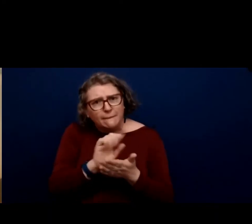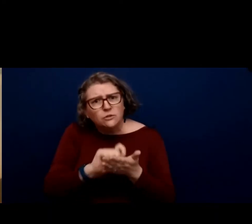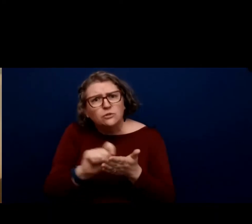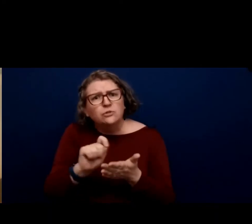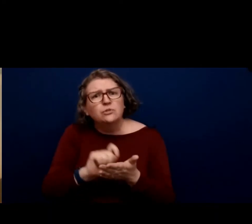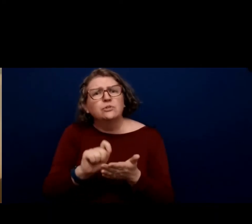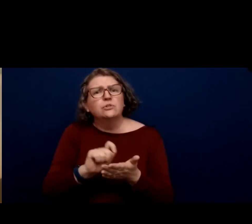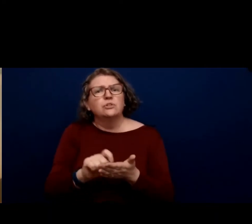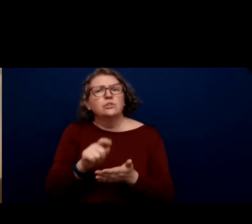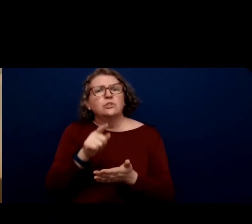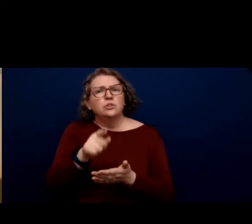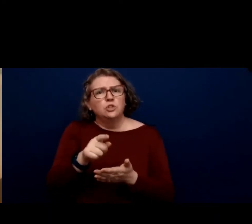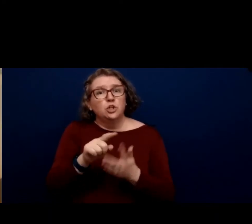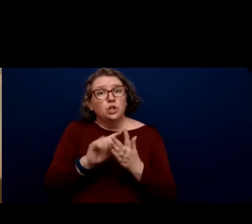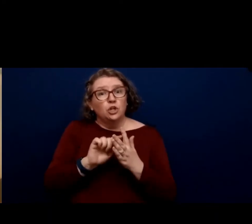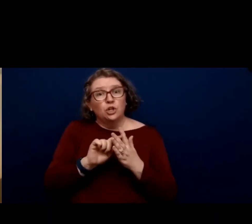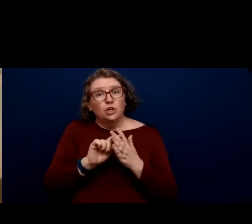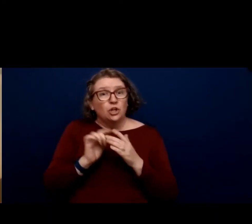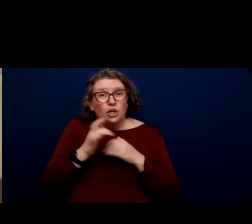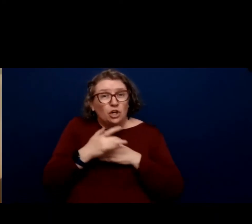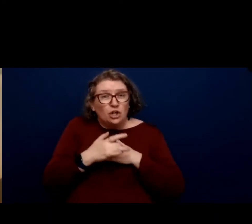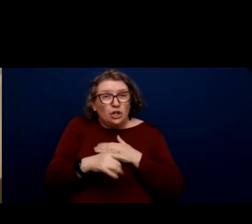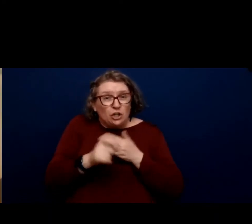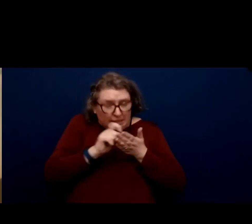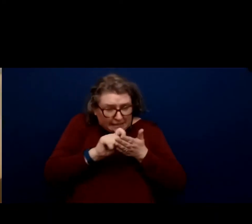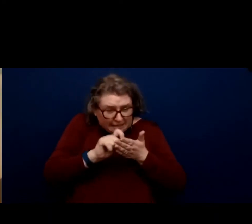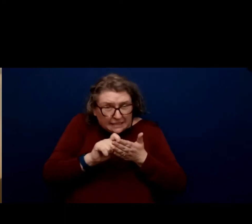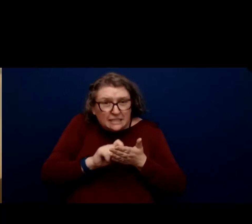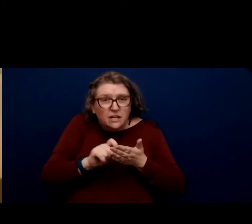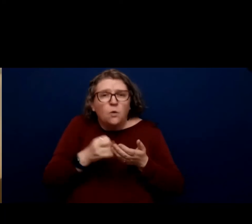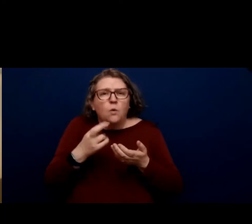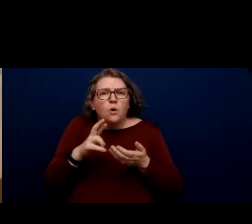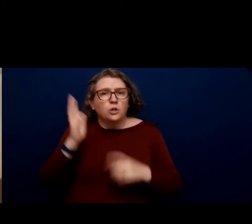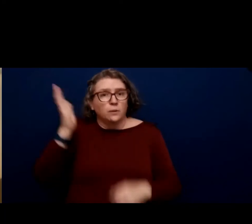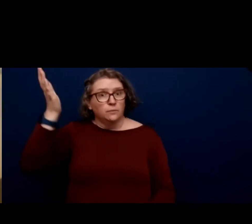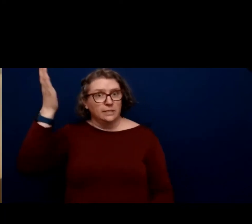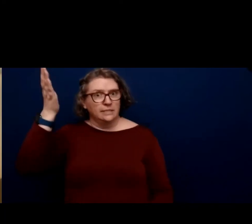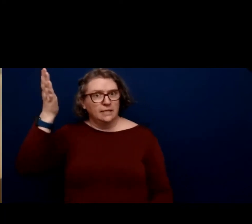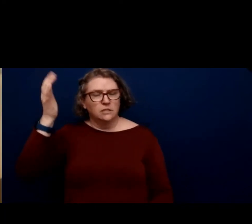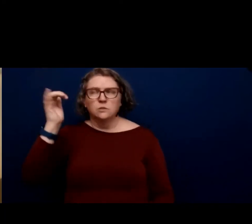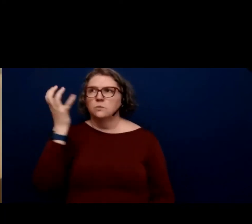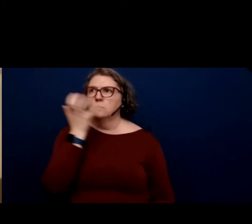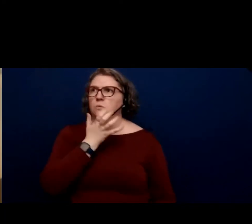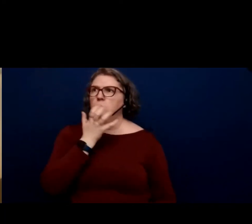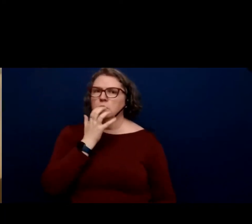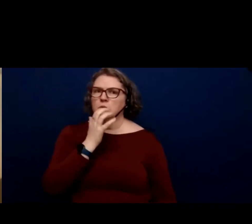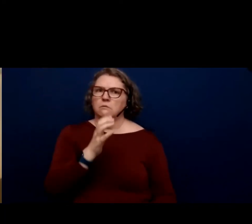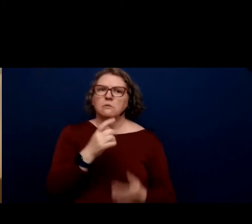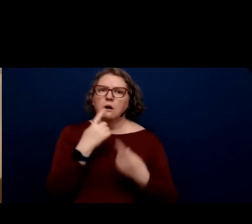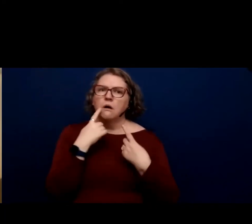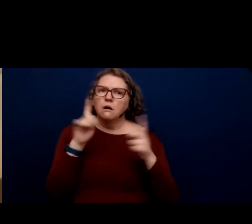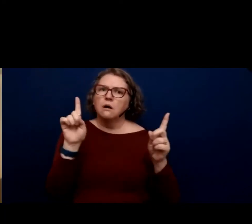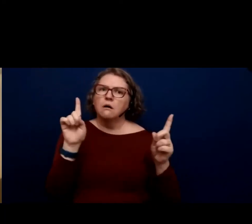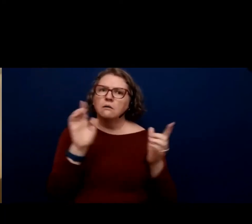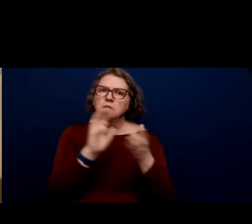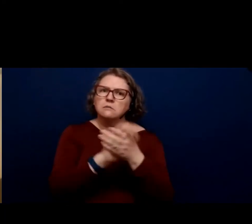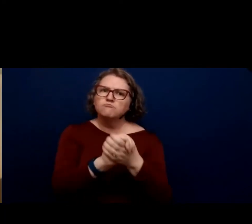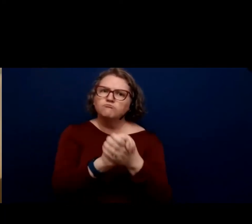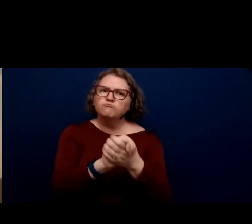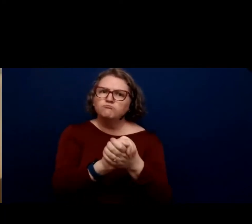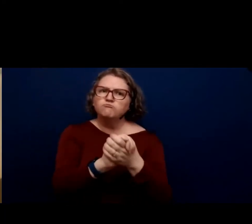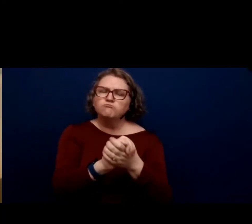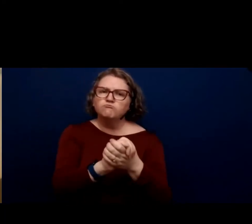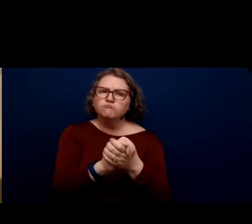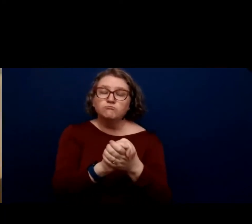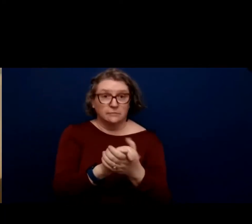is your paper in the early versioning stage, or your presentation is an accomplishment in and of itself. In a